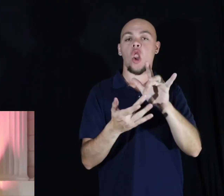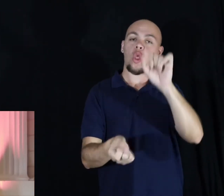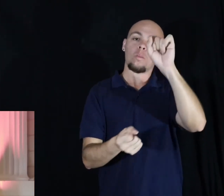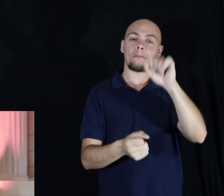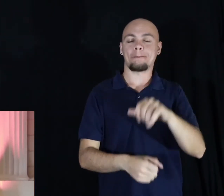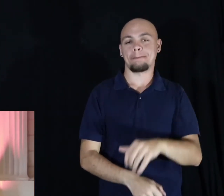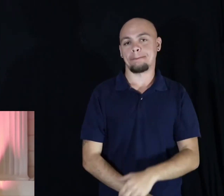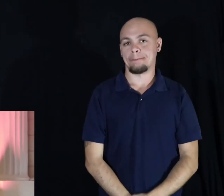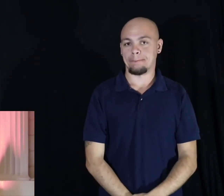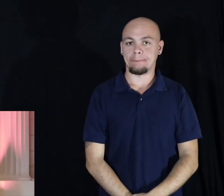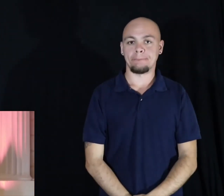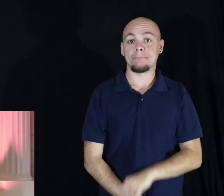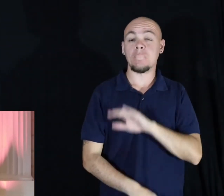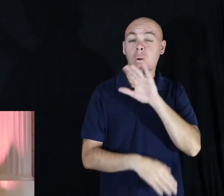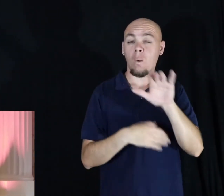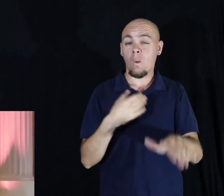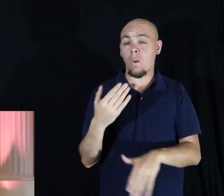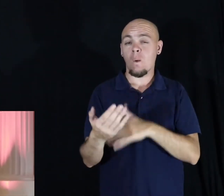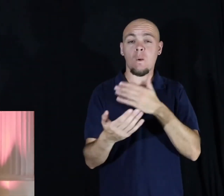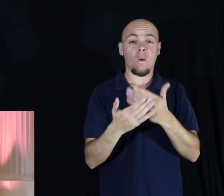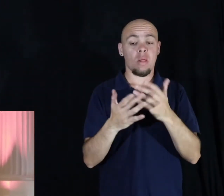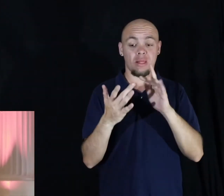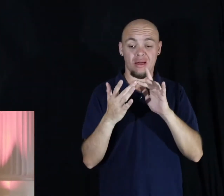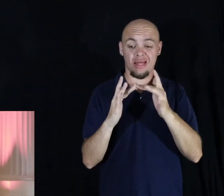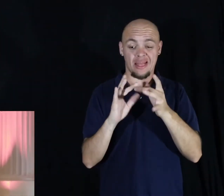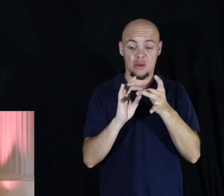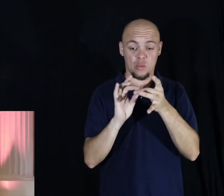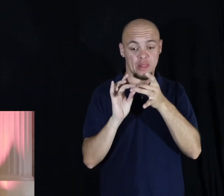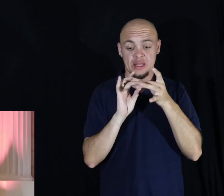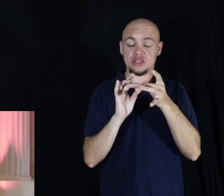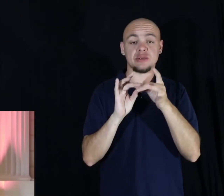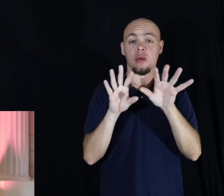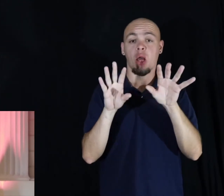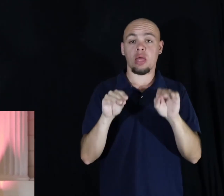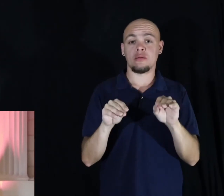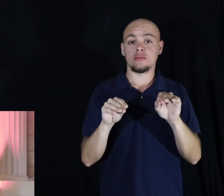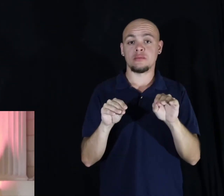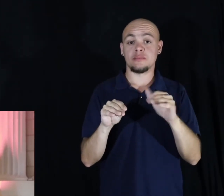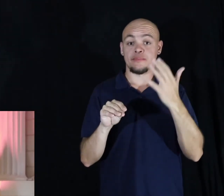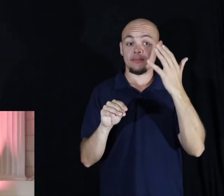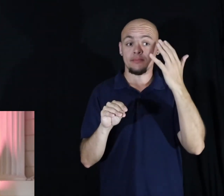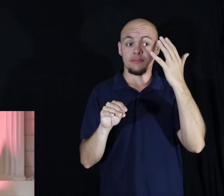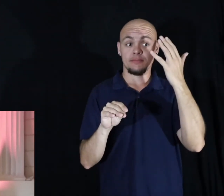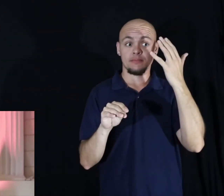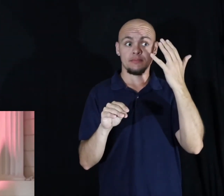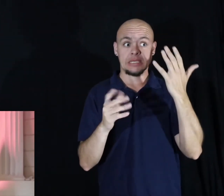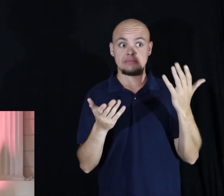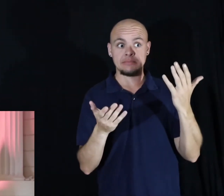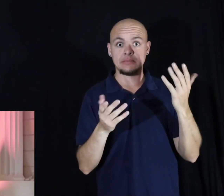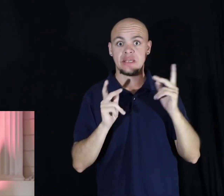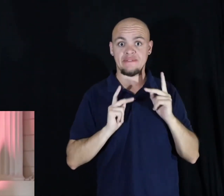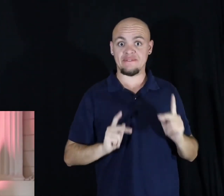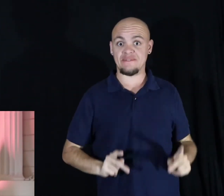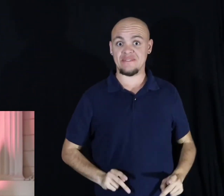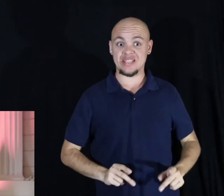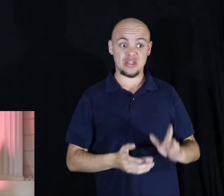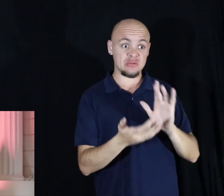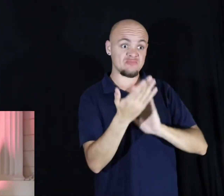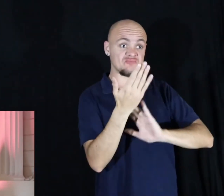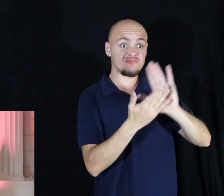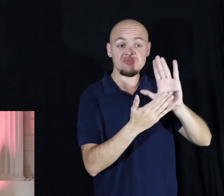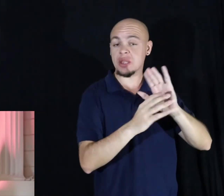decided to close off all of my virtual relationships when physical ones didn't exist. I was able to live